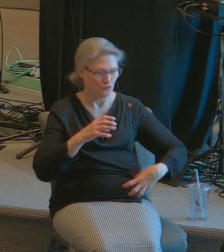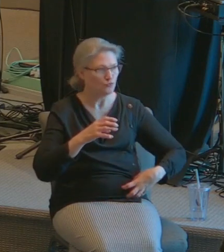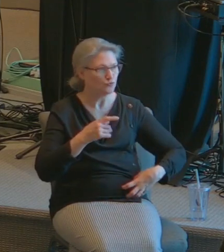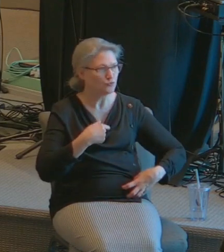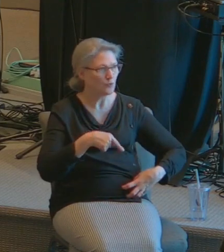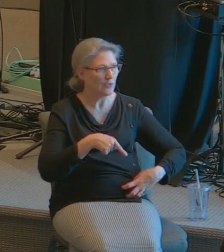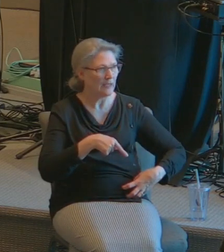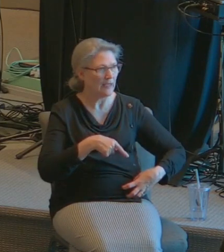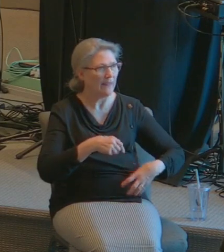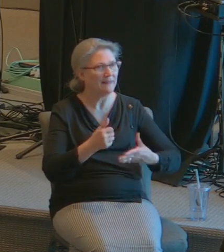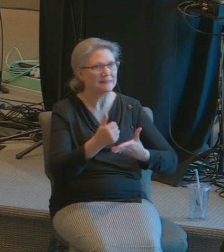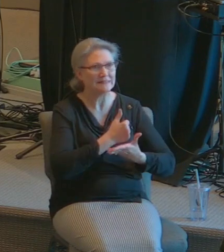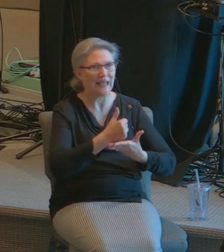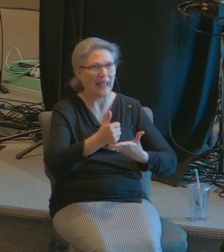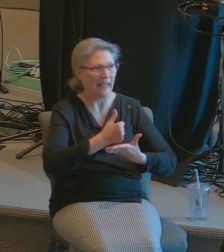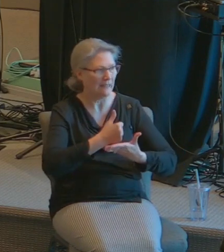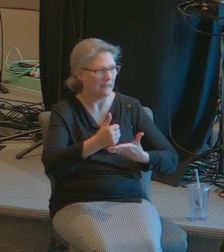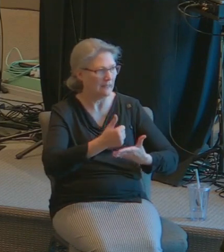in the scanning